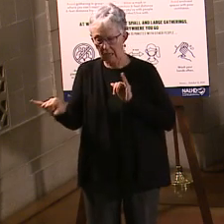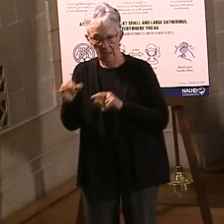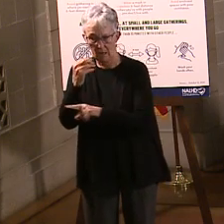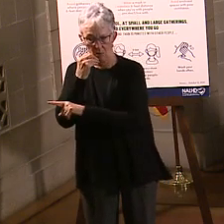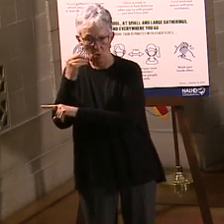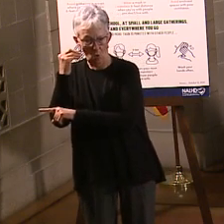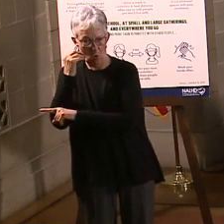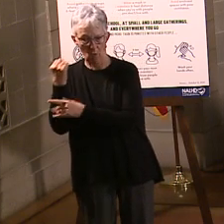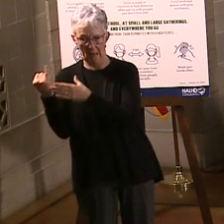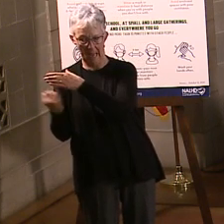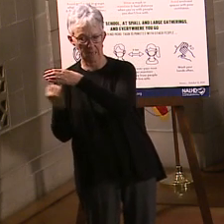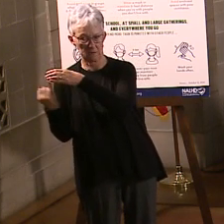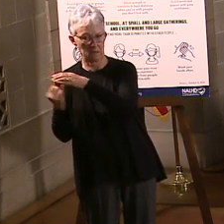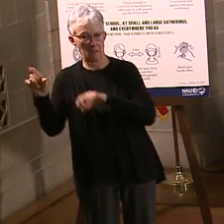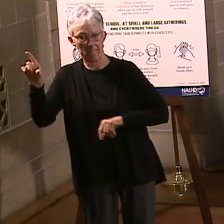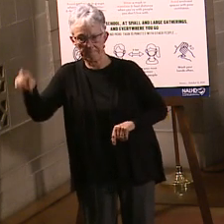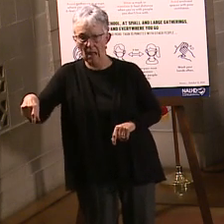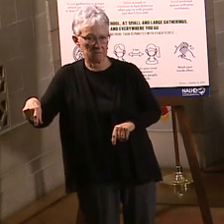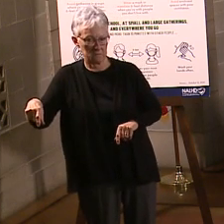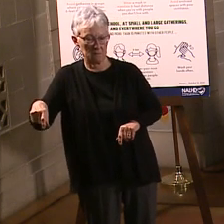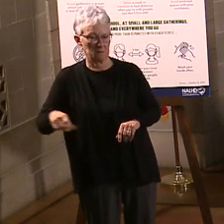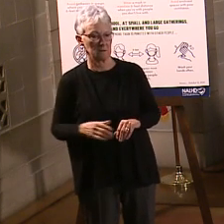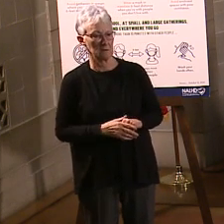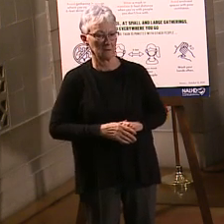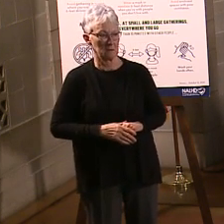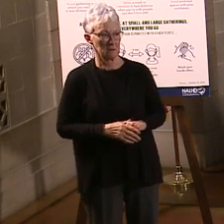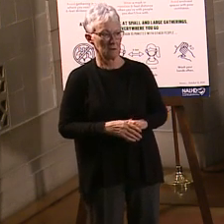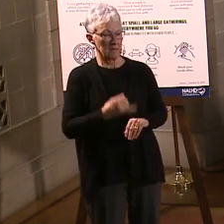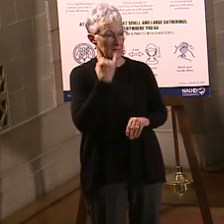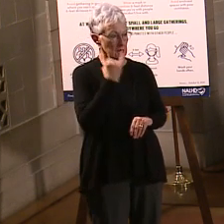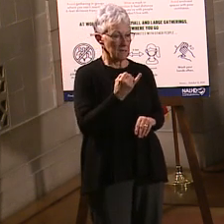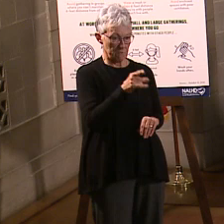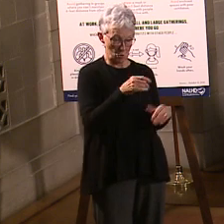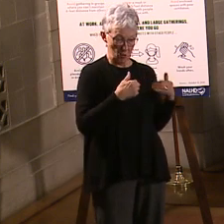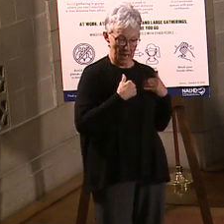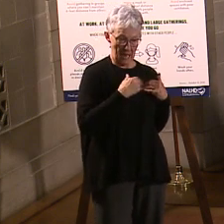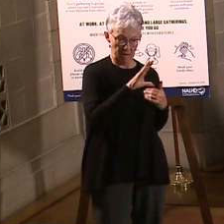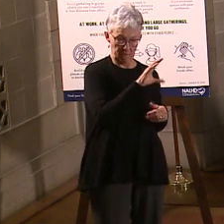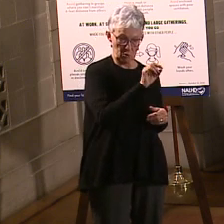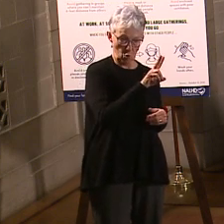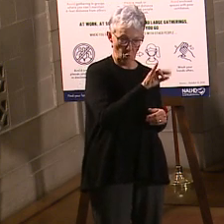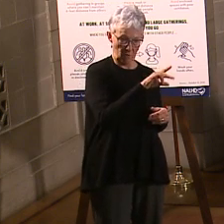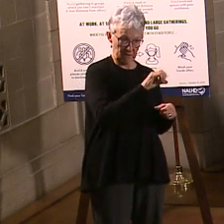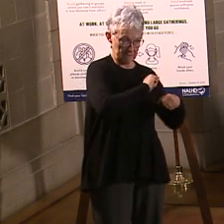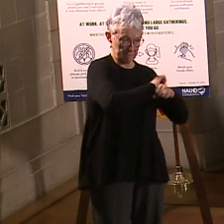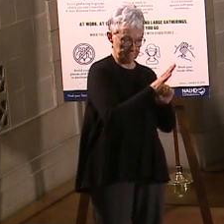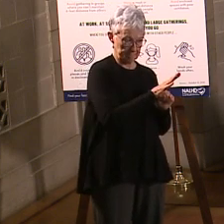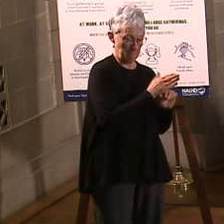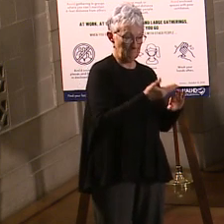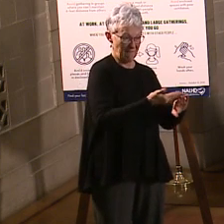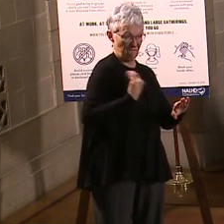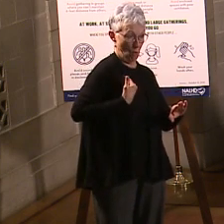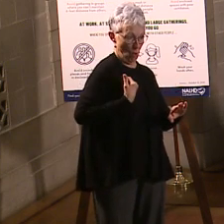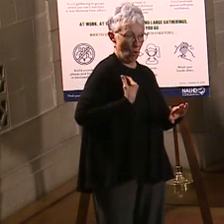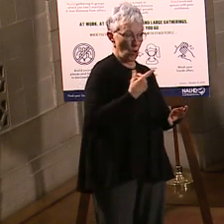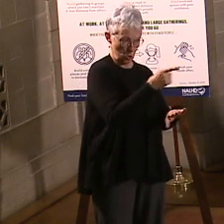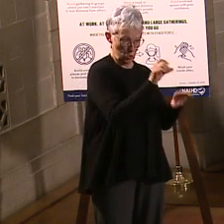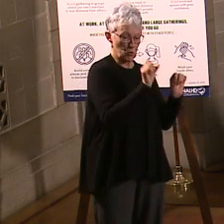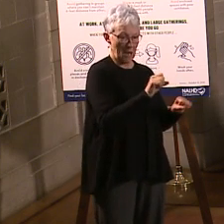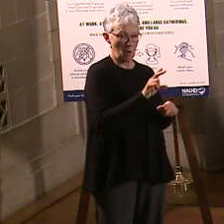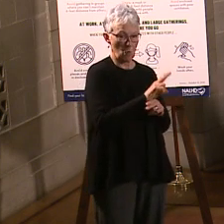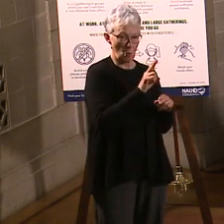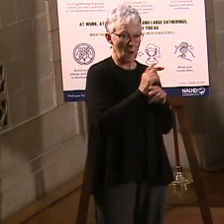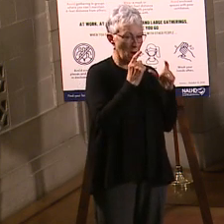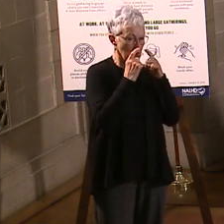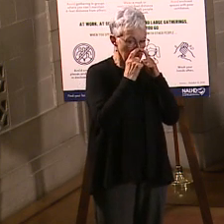that. We do have some new rules on DHM. If you've had COVID before, you can wear a mask and self-monitor. You don't